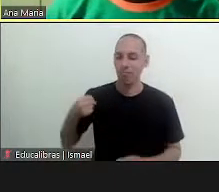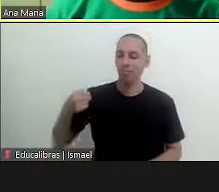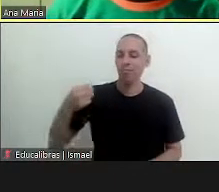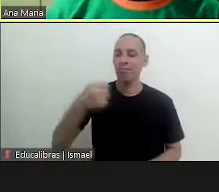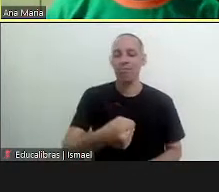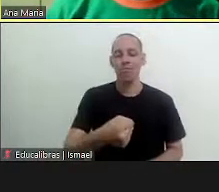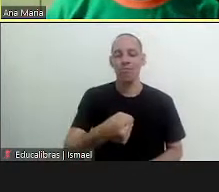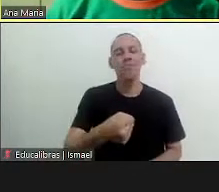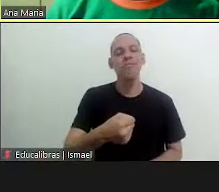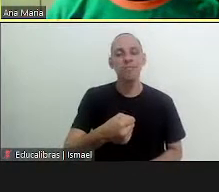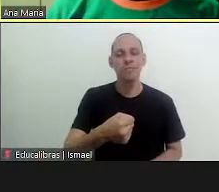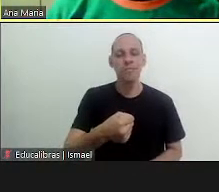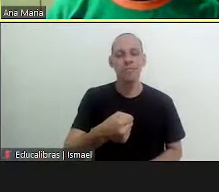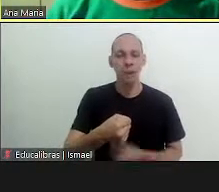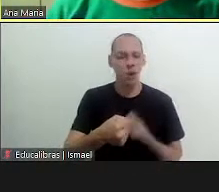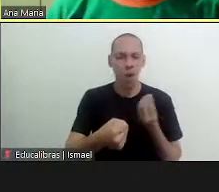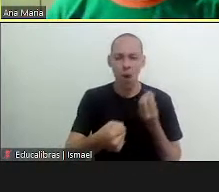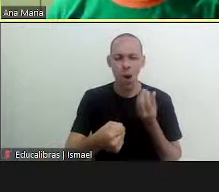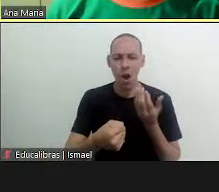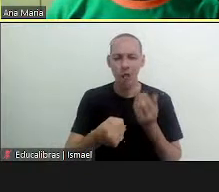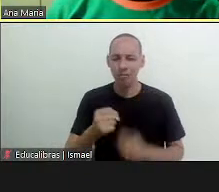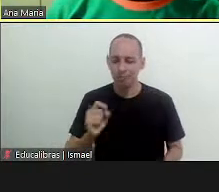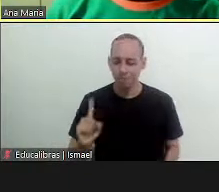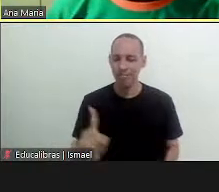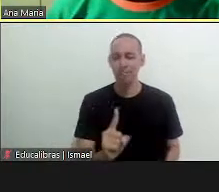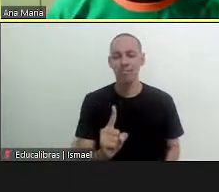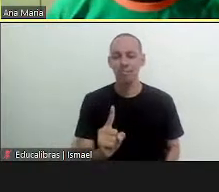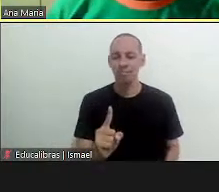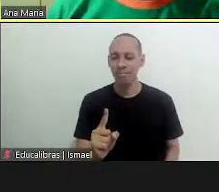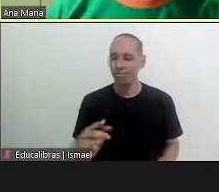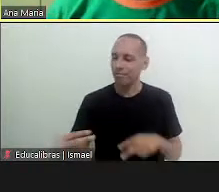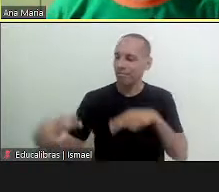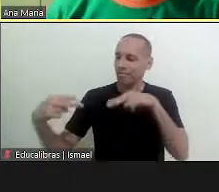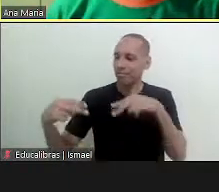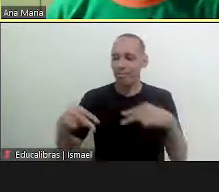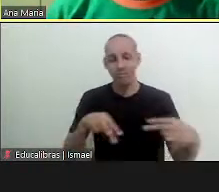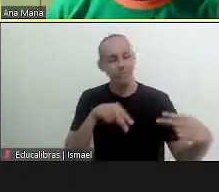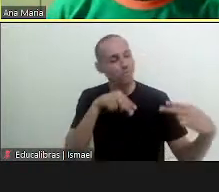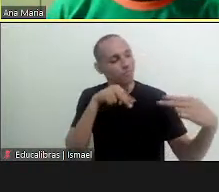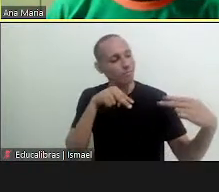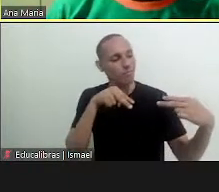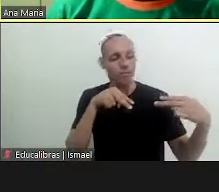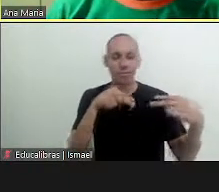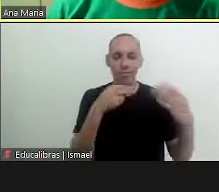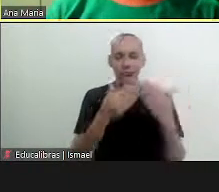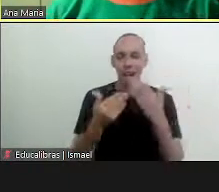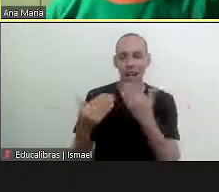of people facing each other